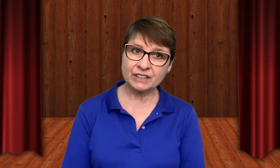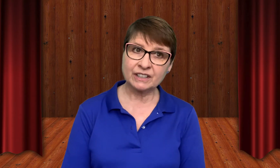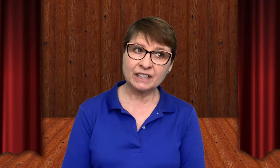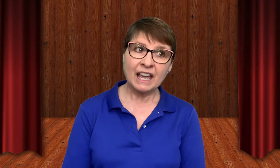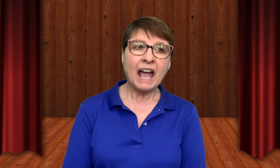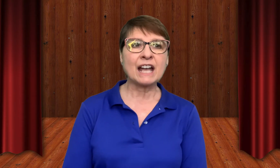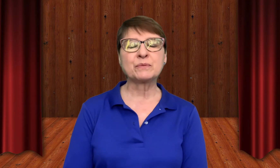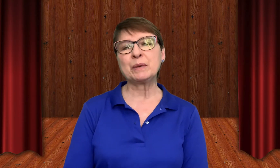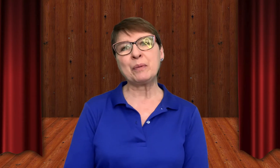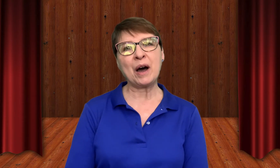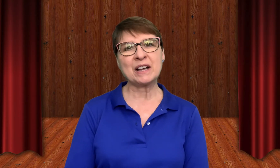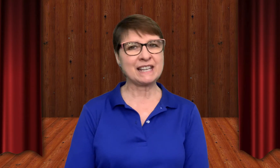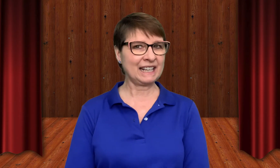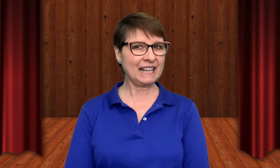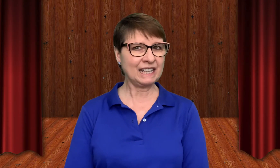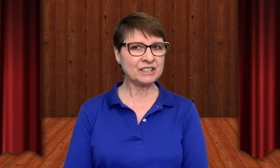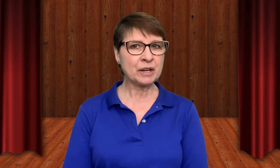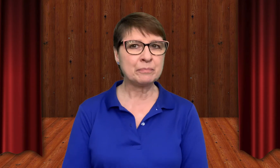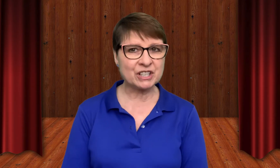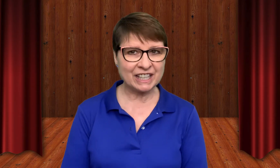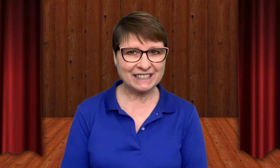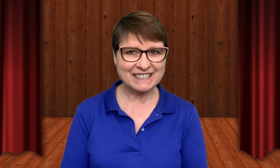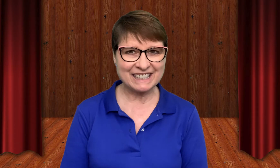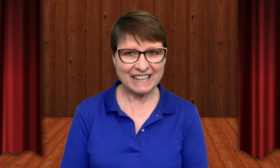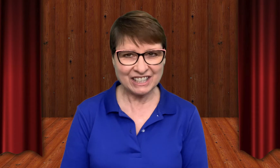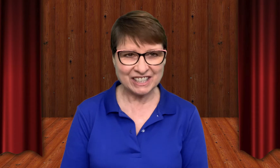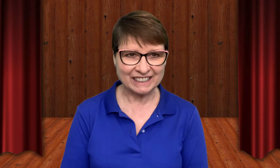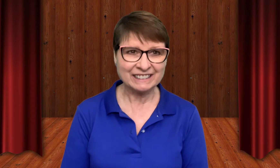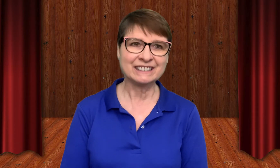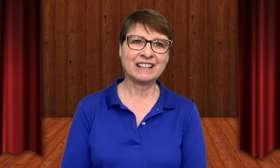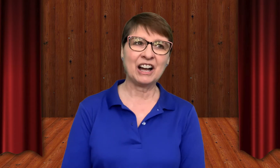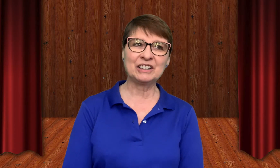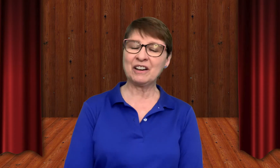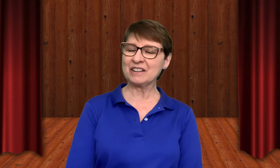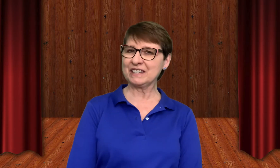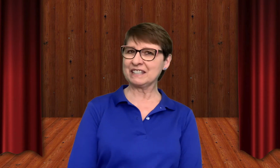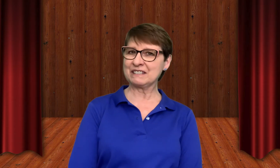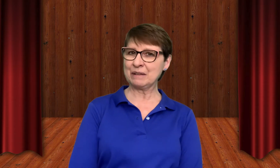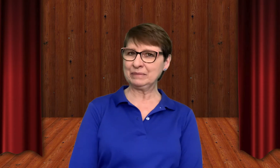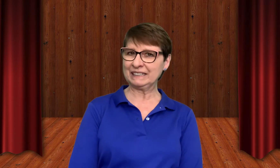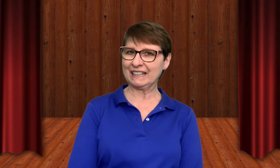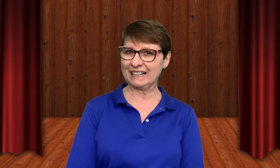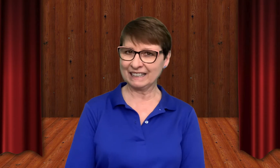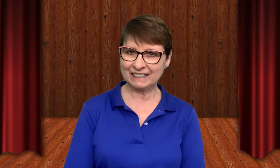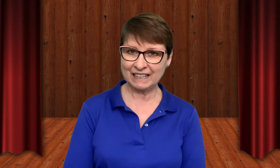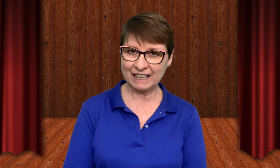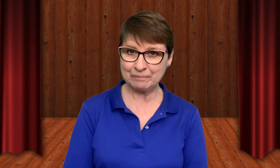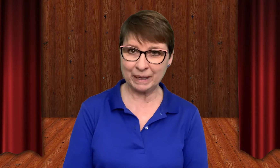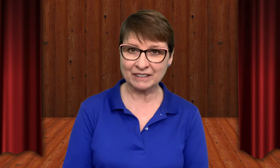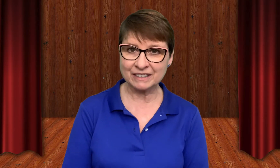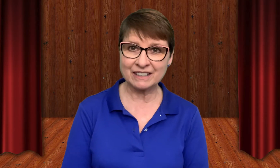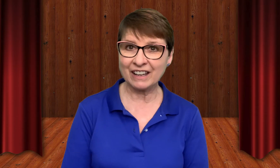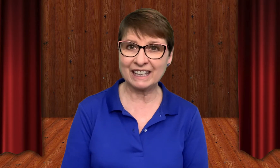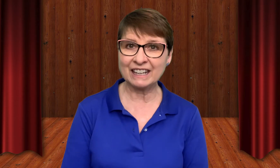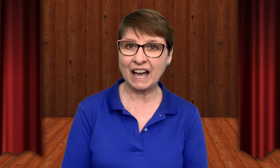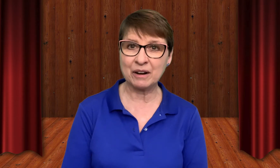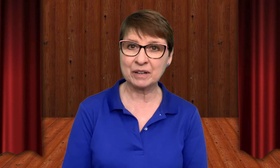as we pause at each machine station along the assembly line belt in our